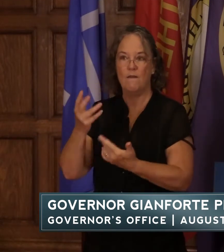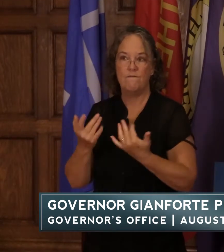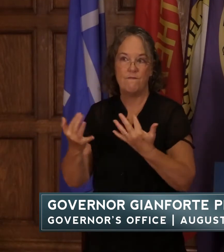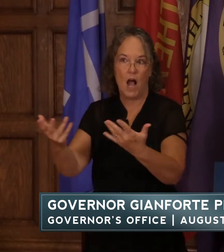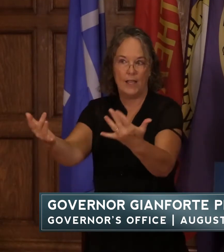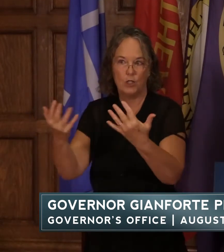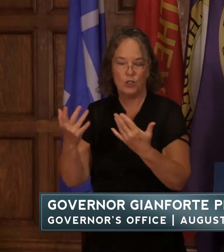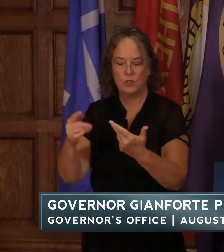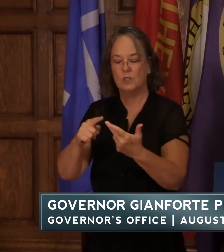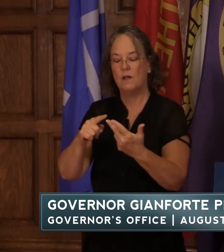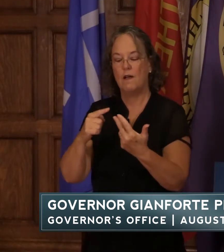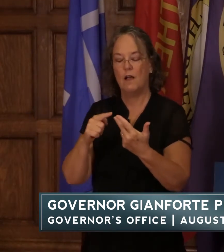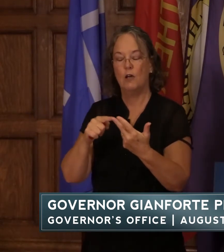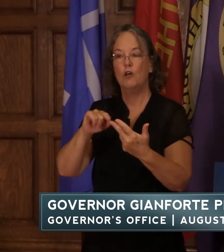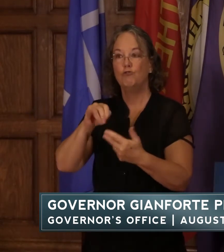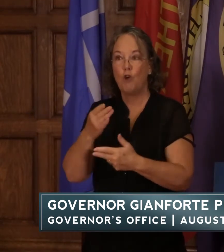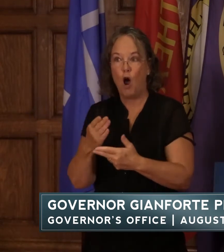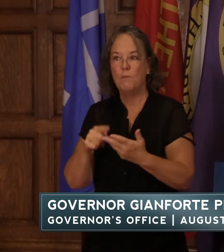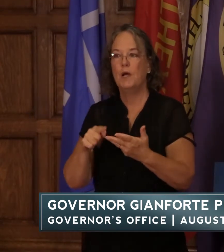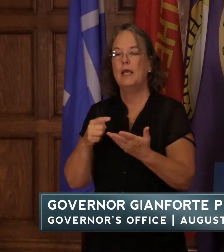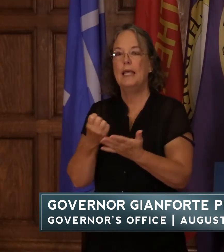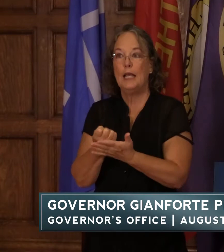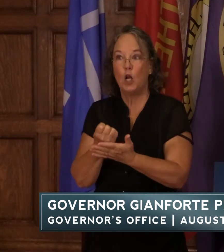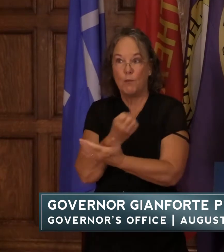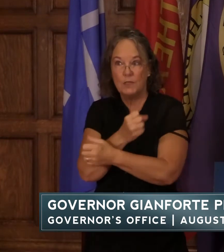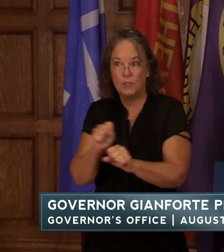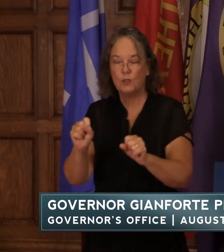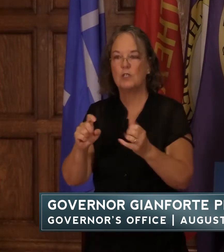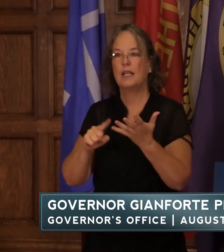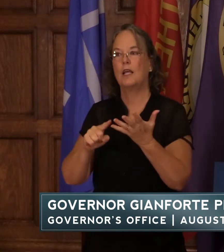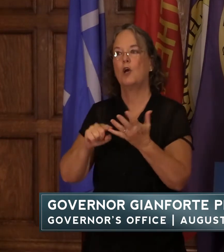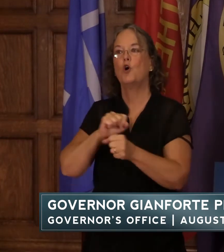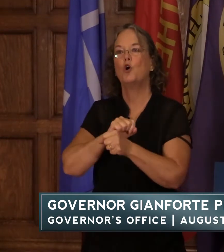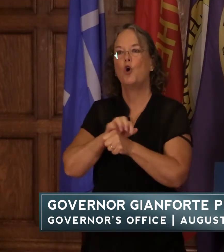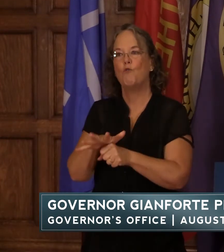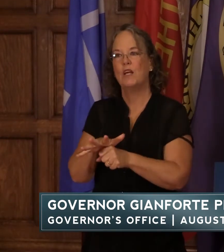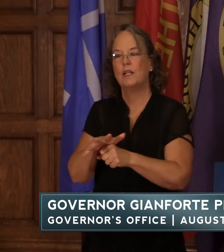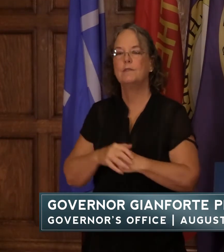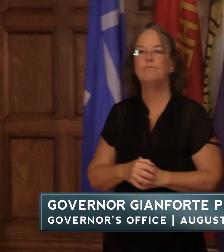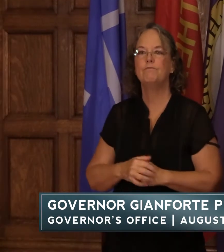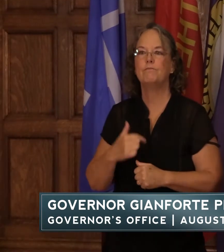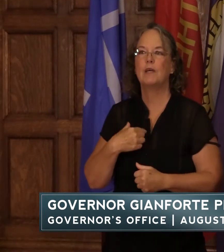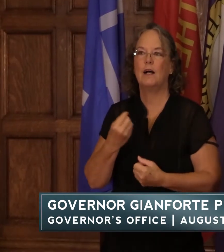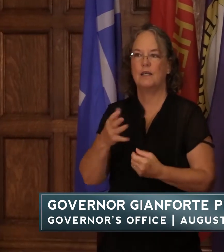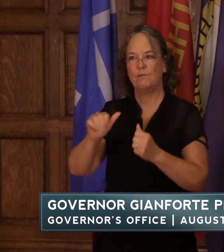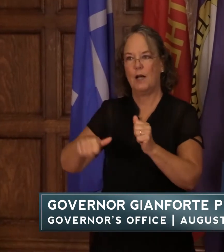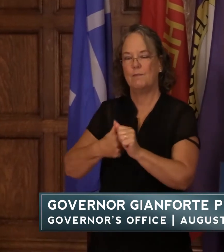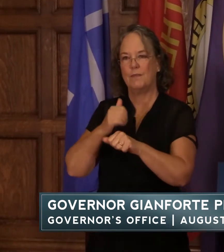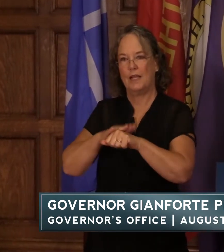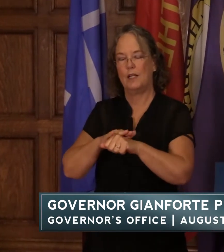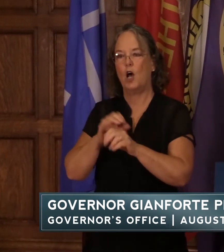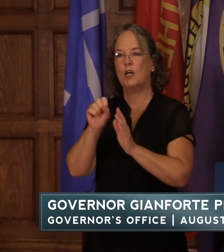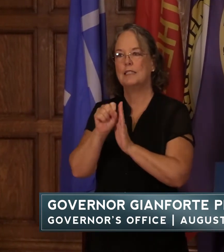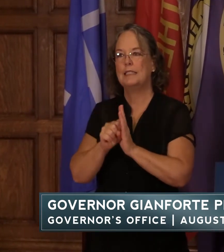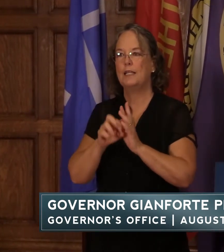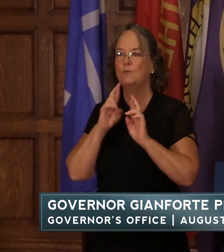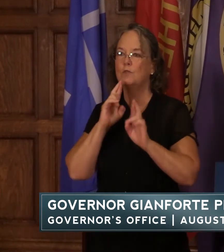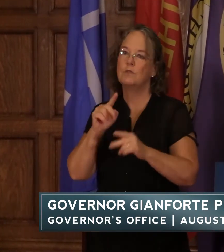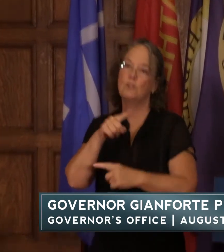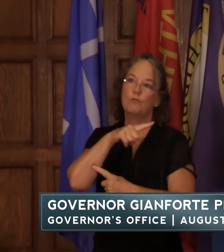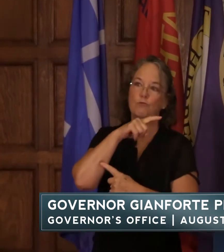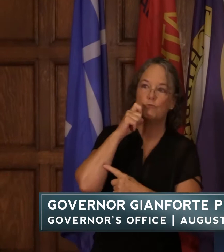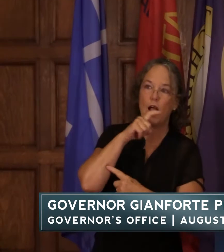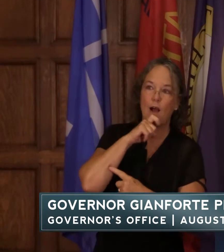jobs economic security and covet i'll provide an update on the state's response to the drought